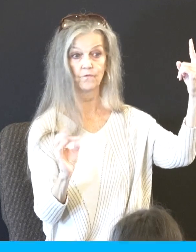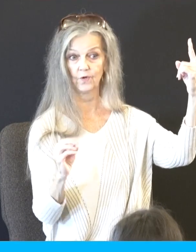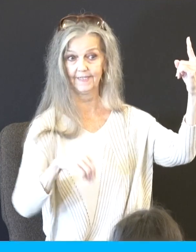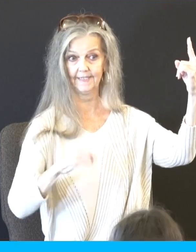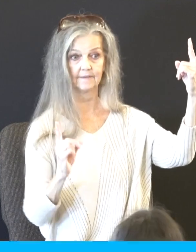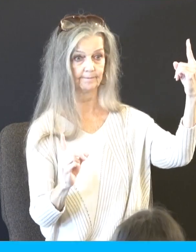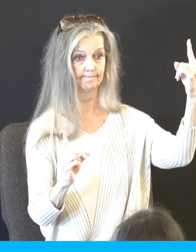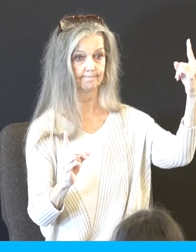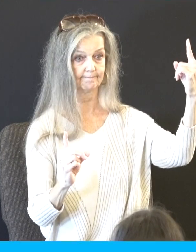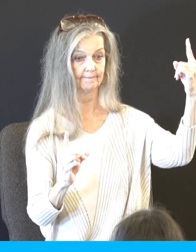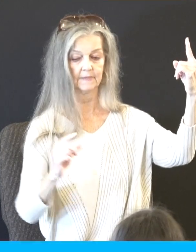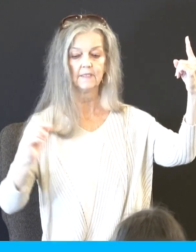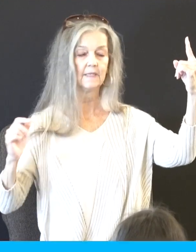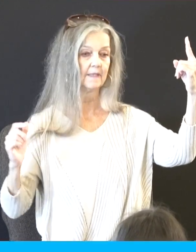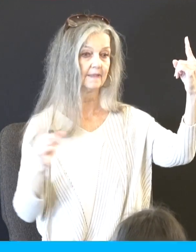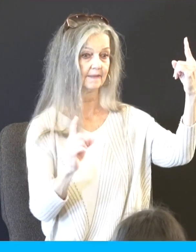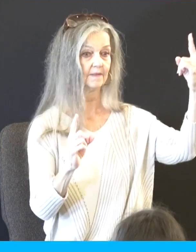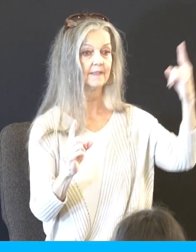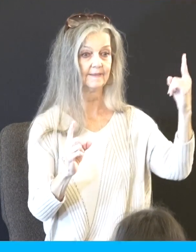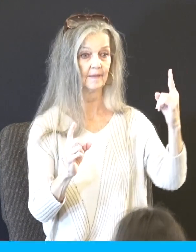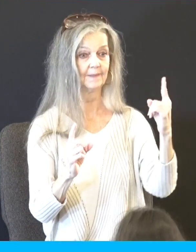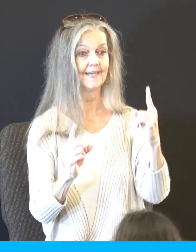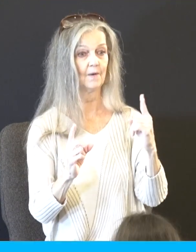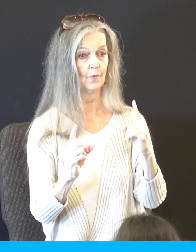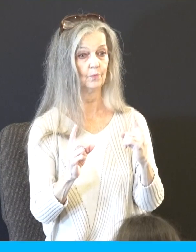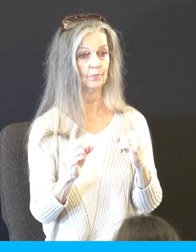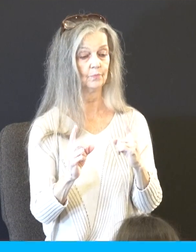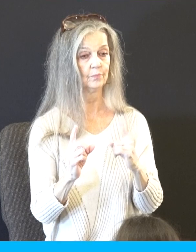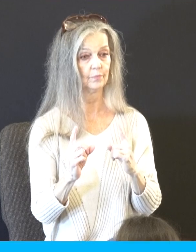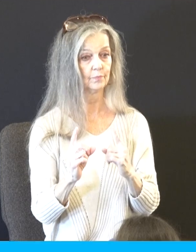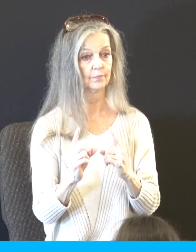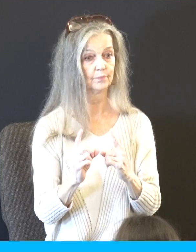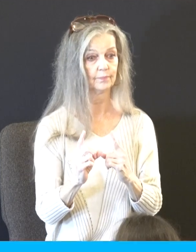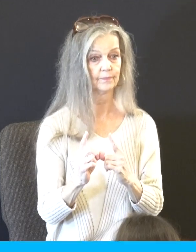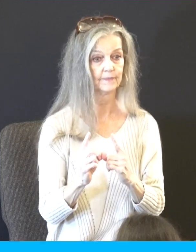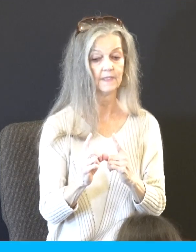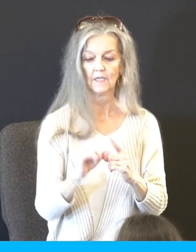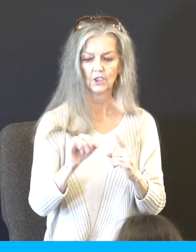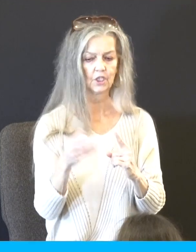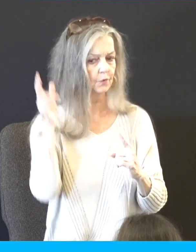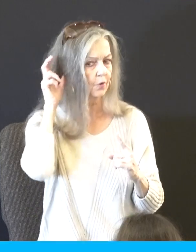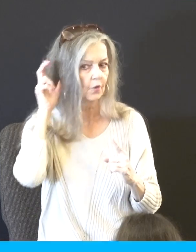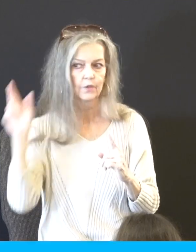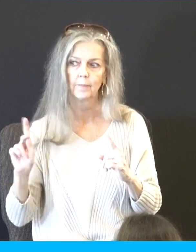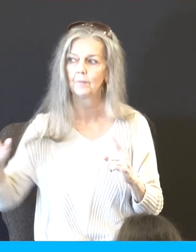You think your boss takes a while? 40 days. Joshua, as he comes down, he heard the noise of the people as they shouted.